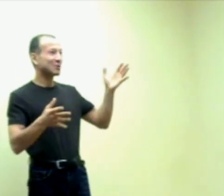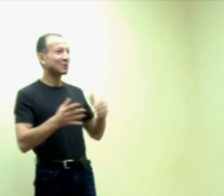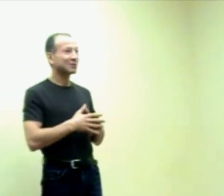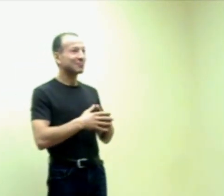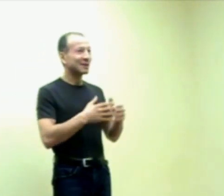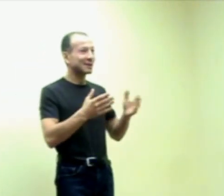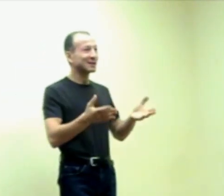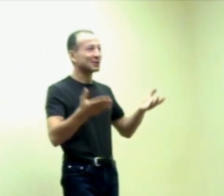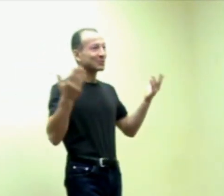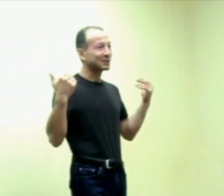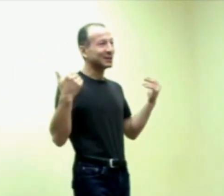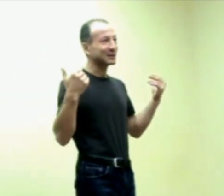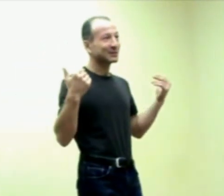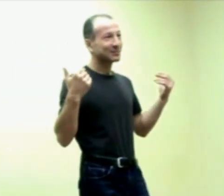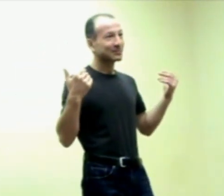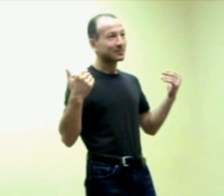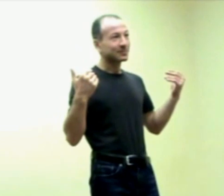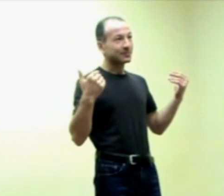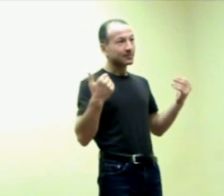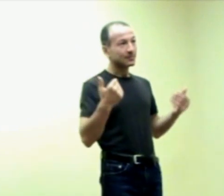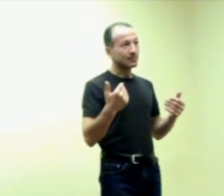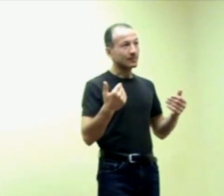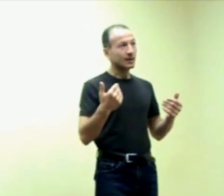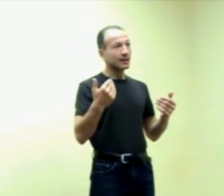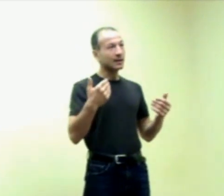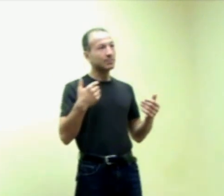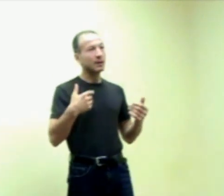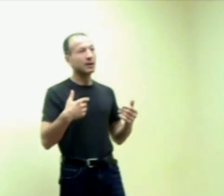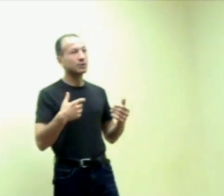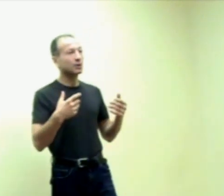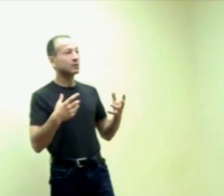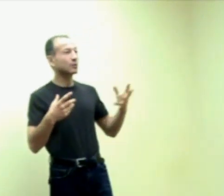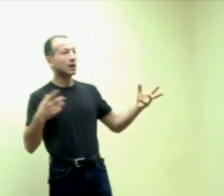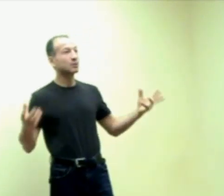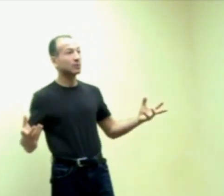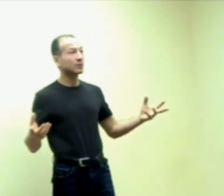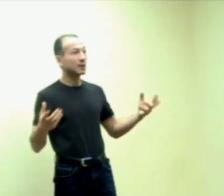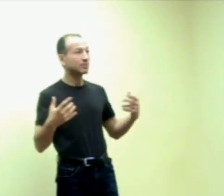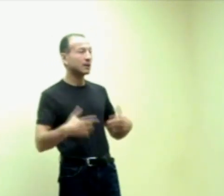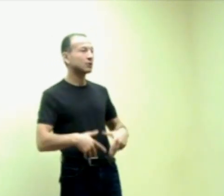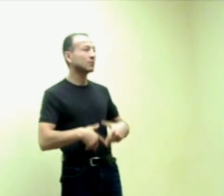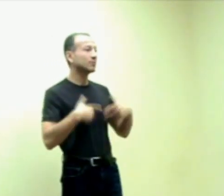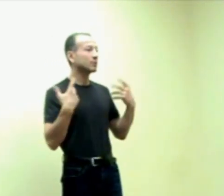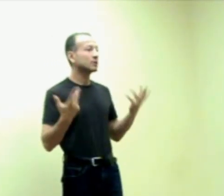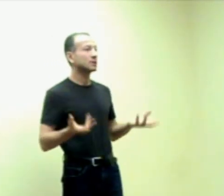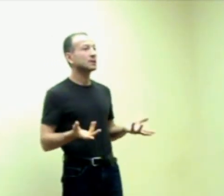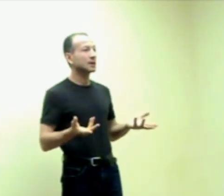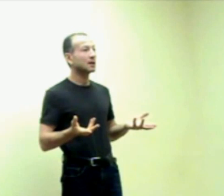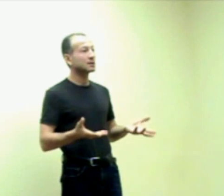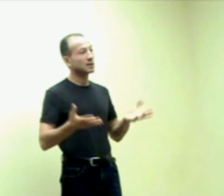we call but that's an old saying and that applies not for us moving that applies to movement which is inside us and